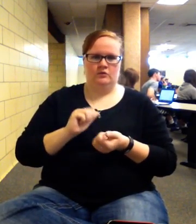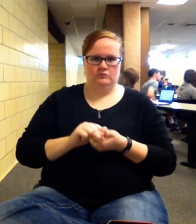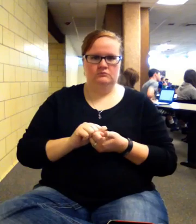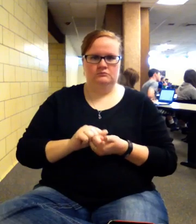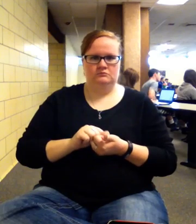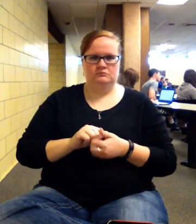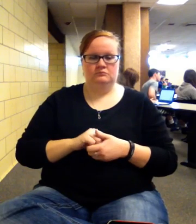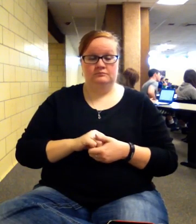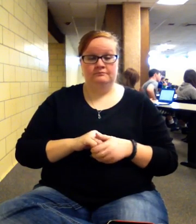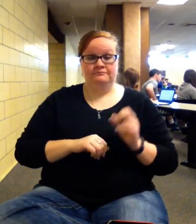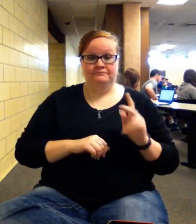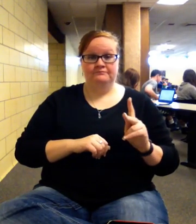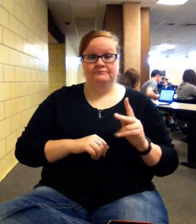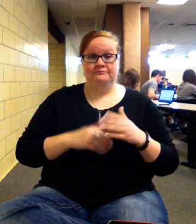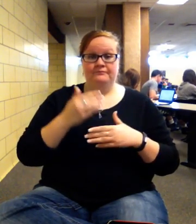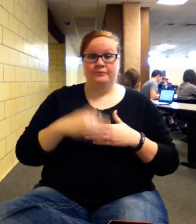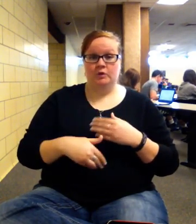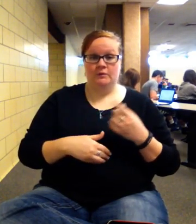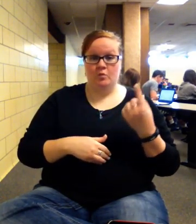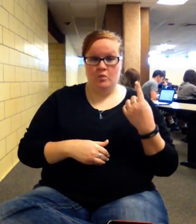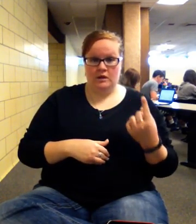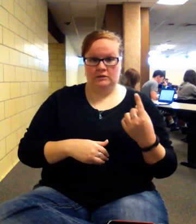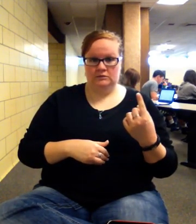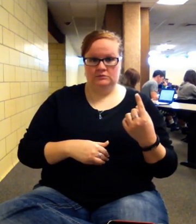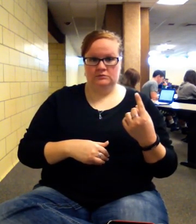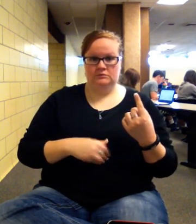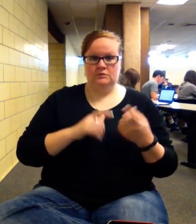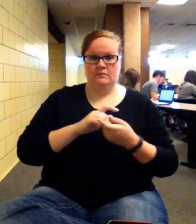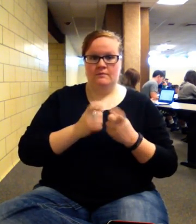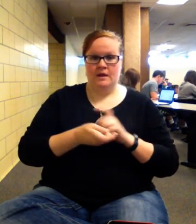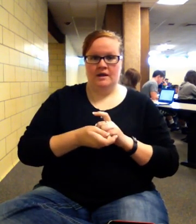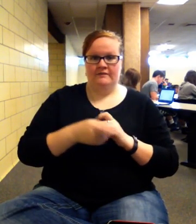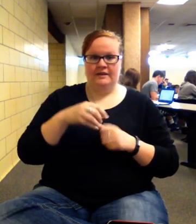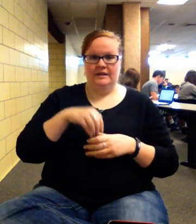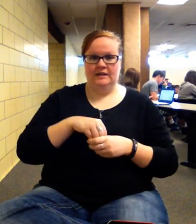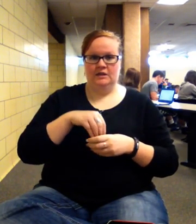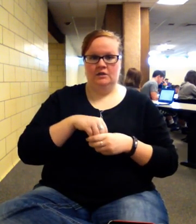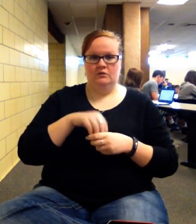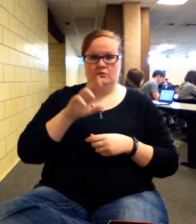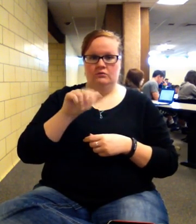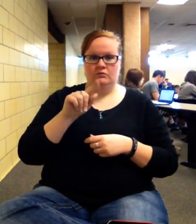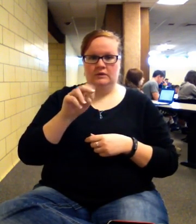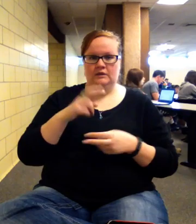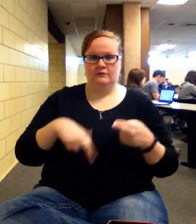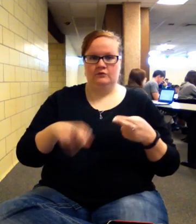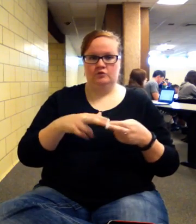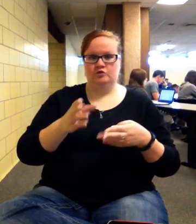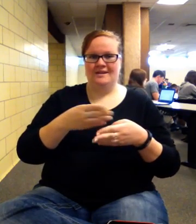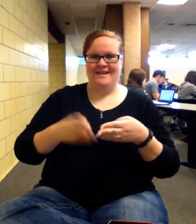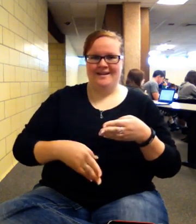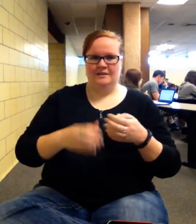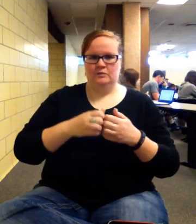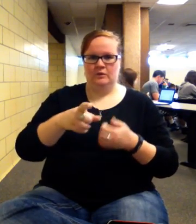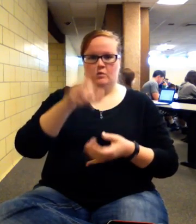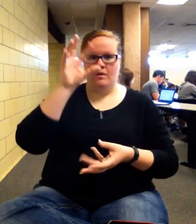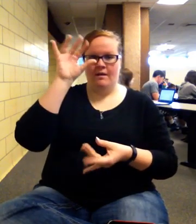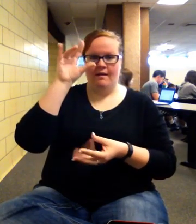Okay, so step one of modified internal rate of return ends with you adding all the future values that you